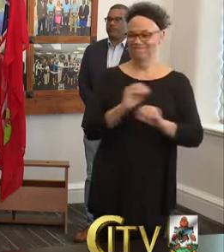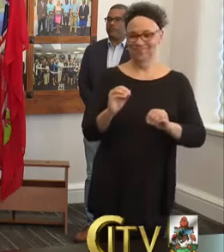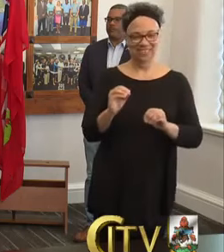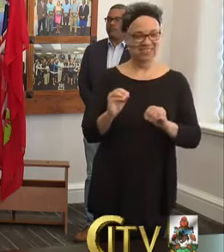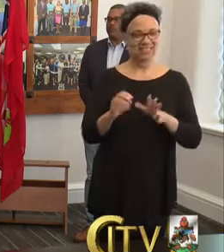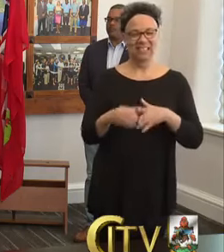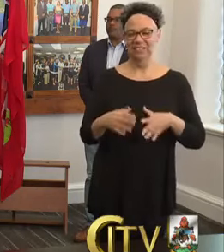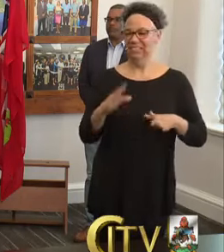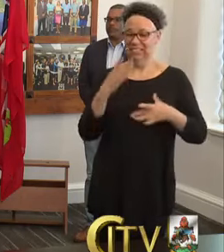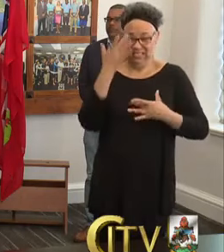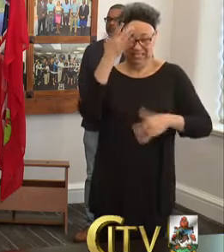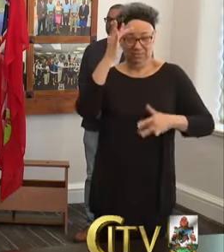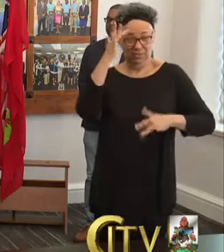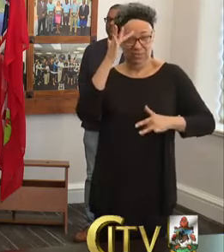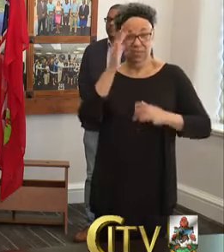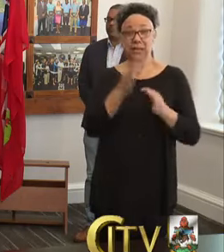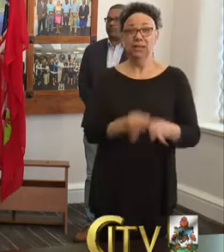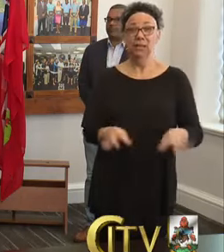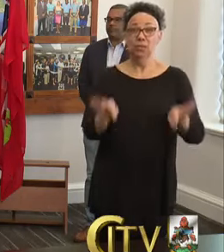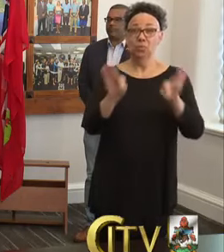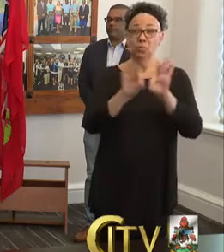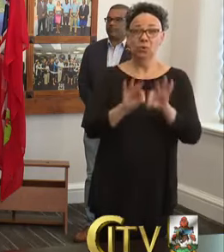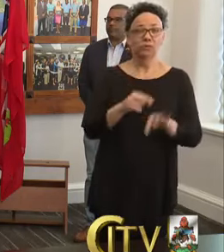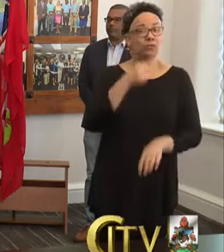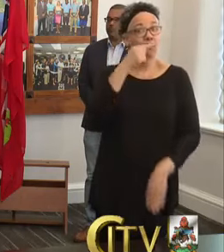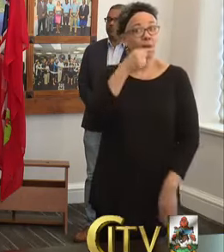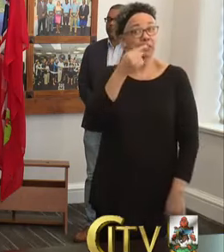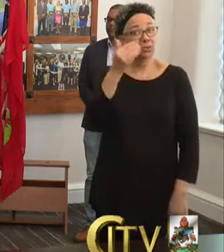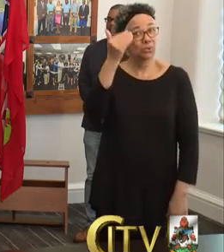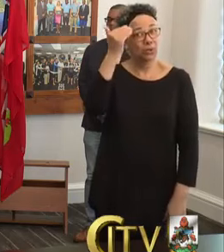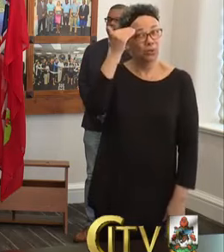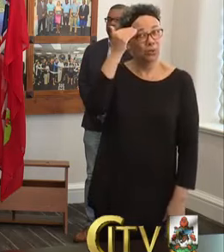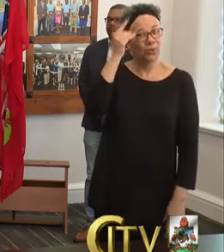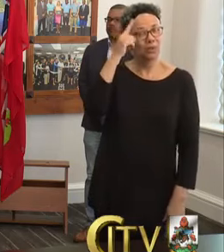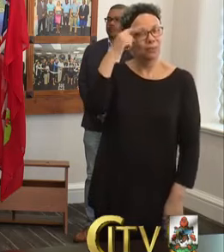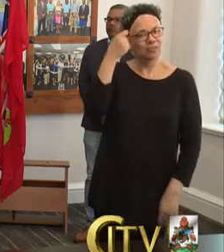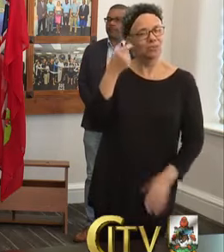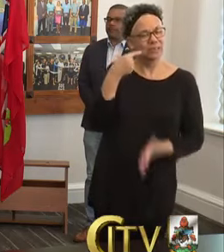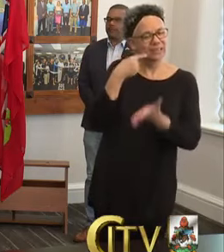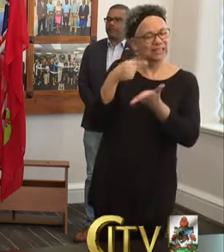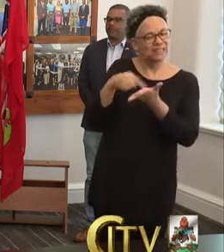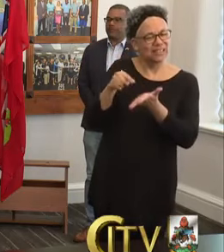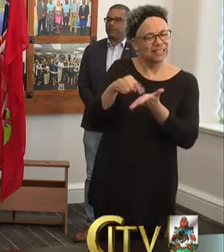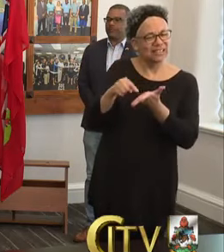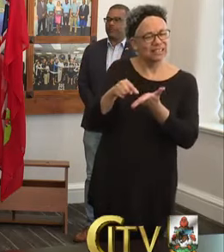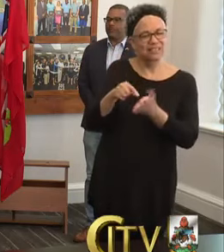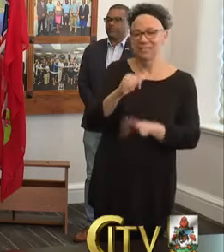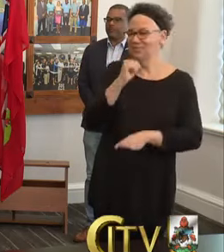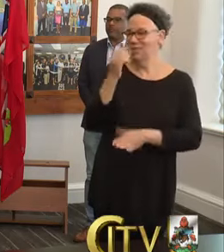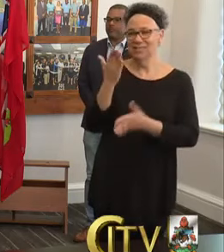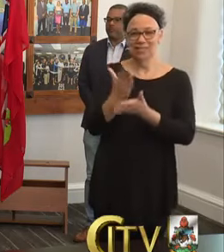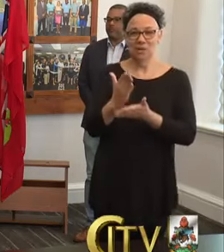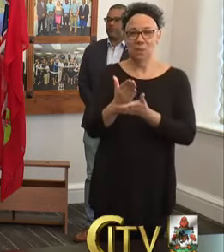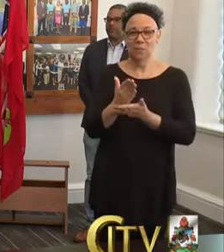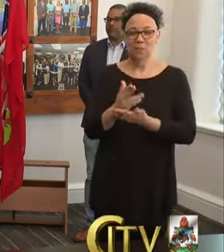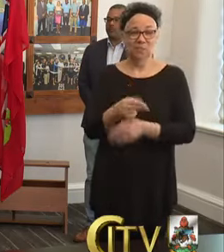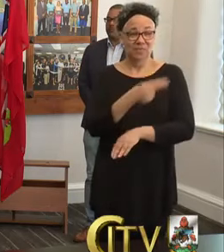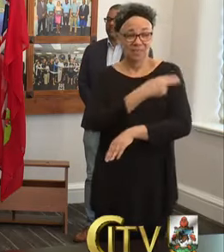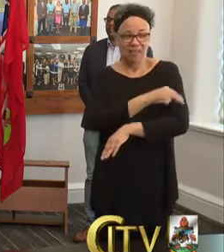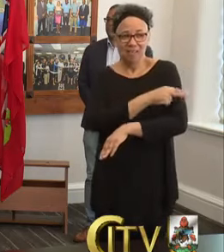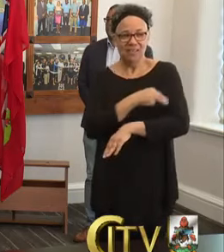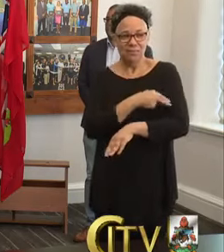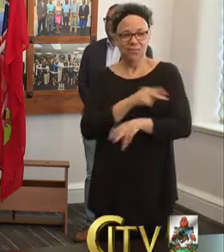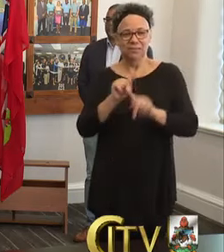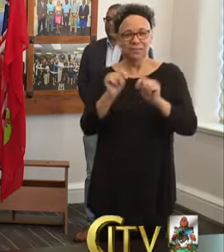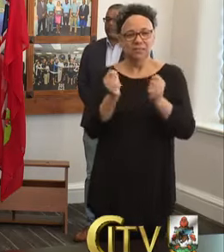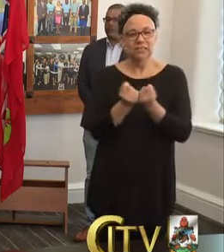So I think it's important for the public to know that just because the cases under investigation does not stop the epidemiology and surveillance unit